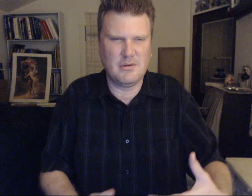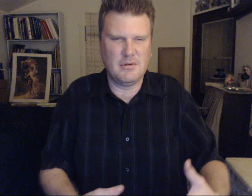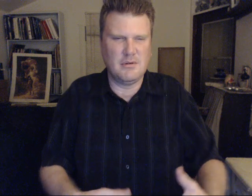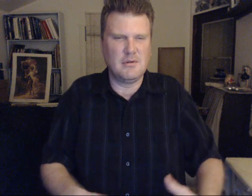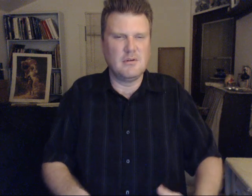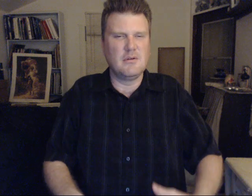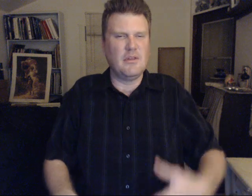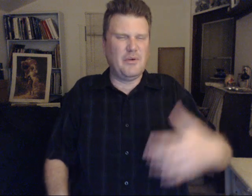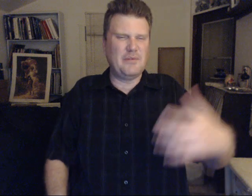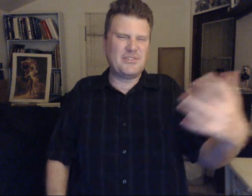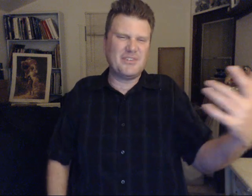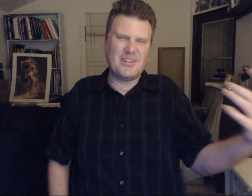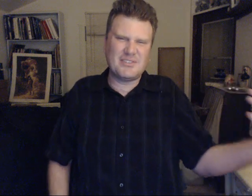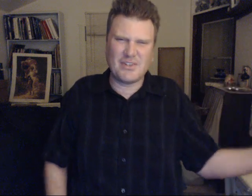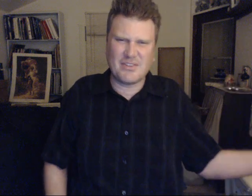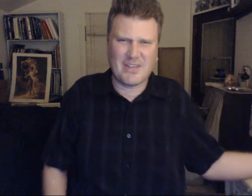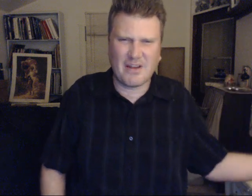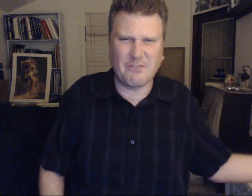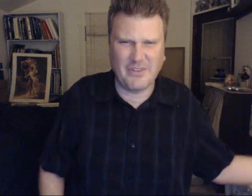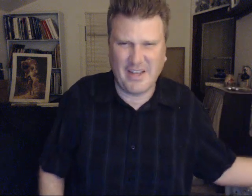Not The reptilians. can thank for that.